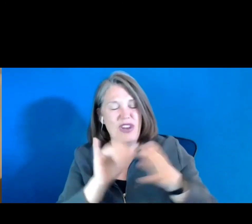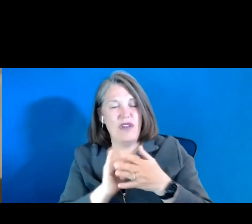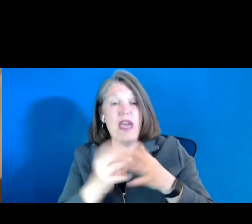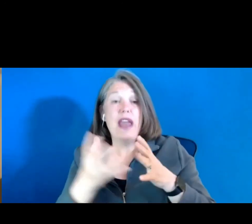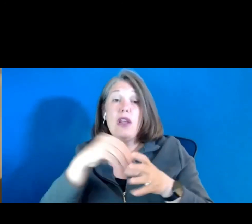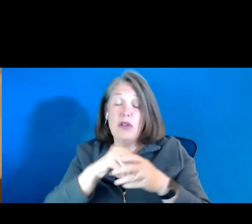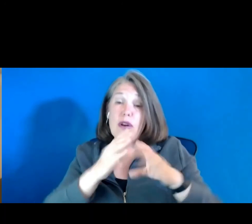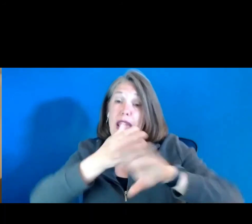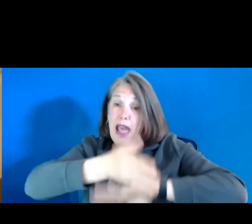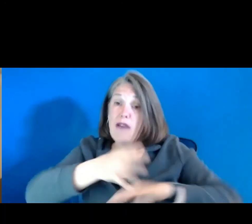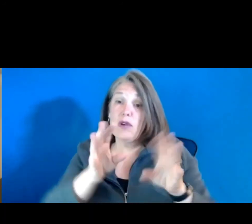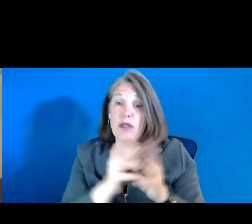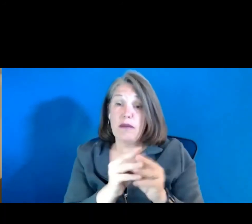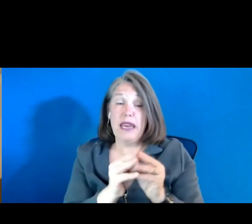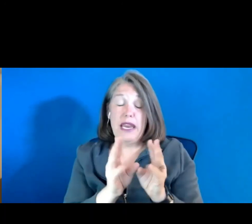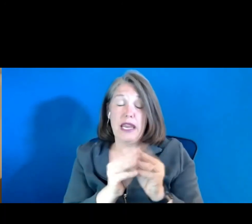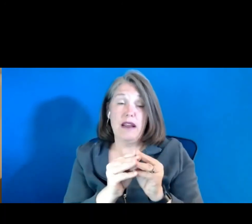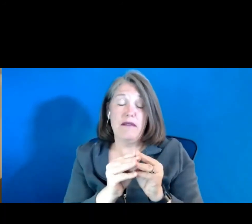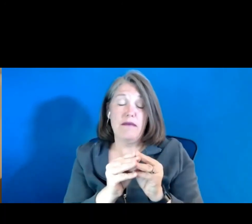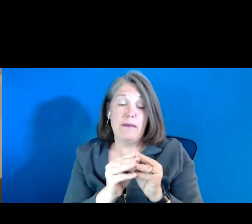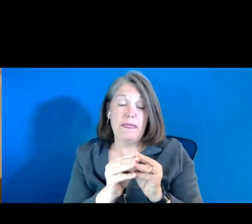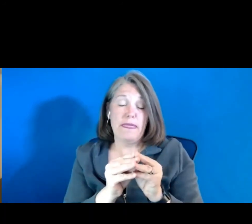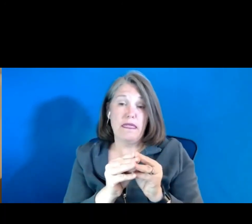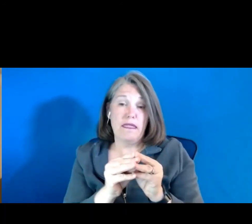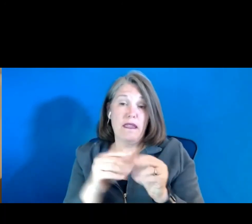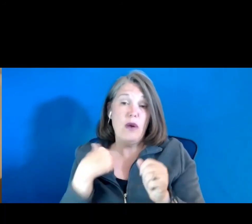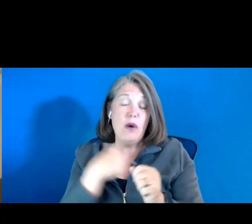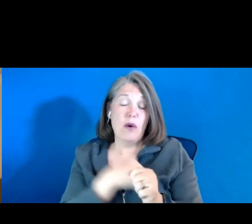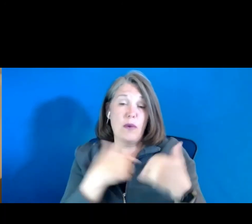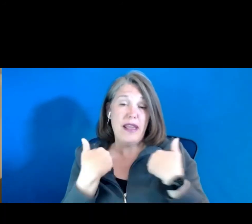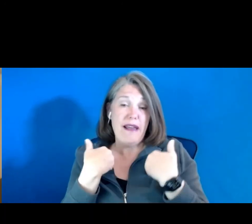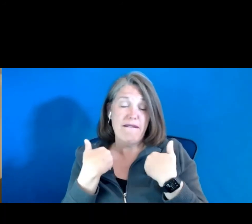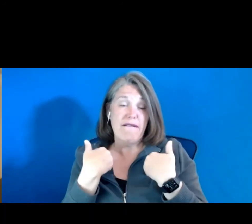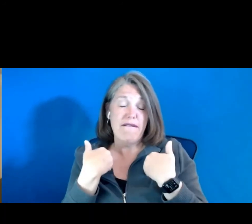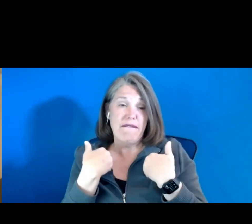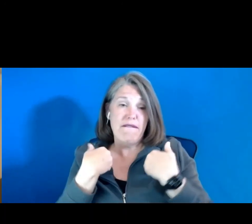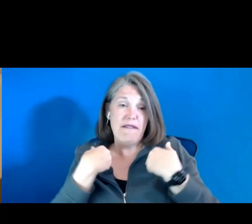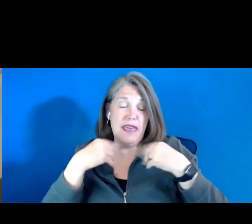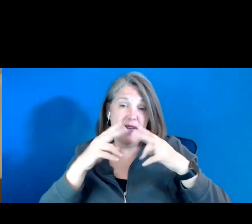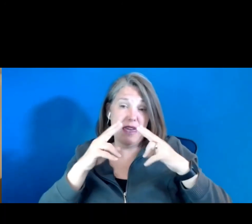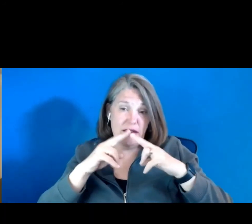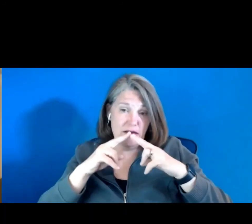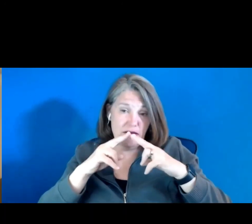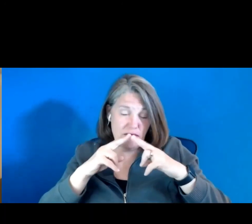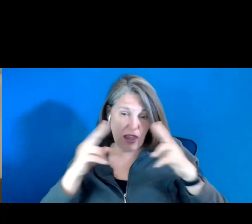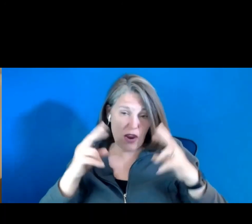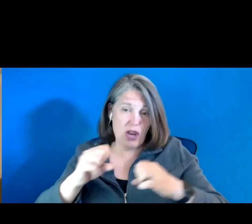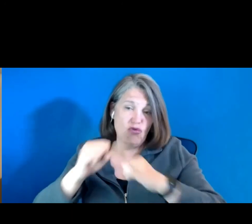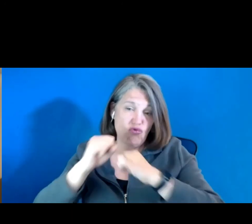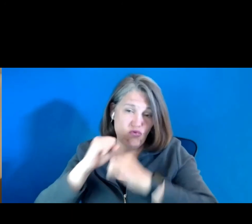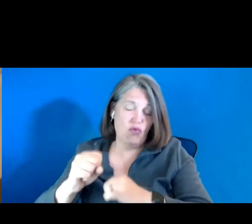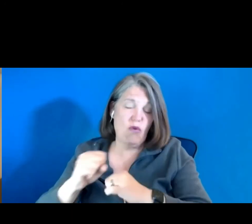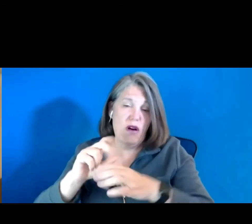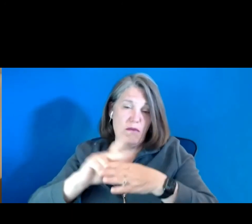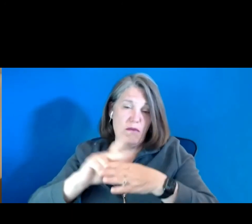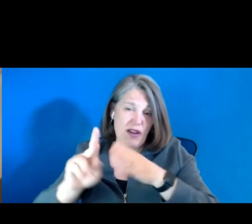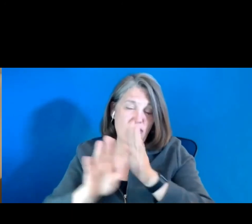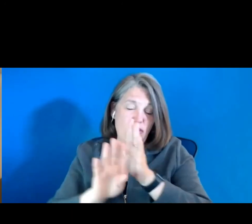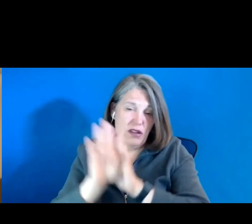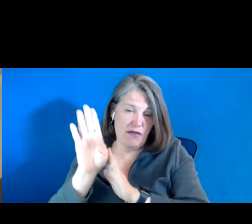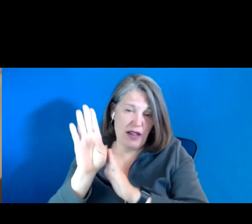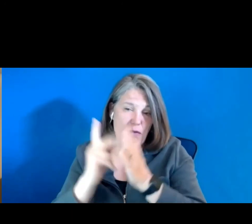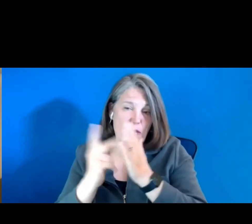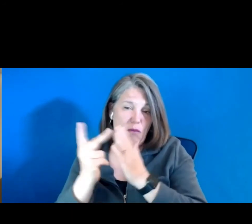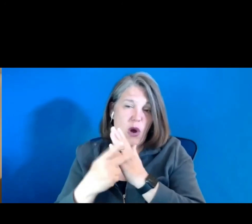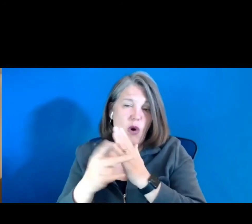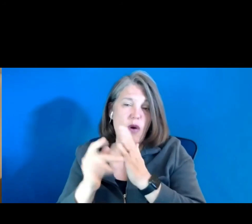after the meeting, um, um, you know, we have, uh, a very strong professional development program